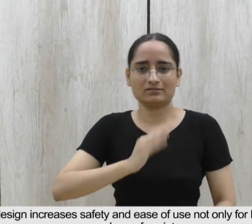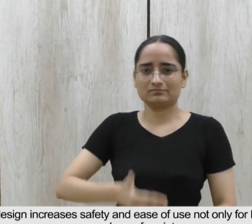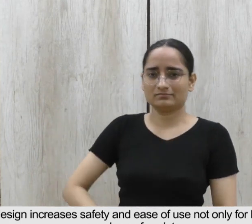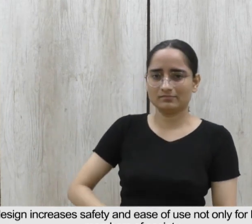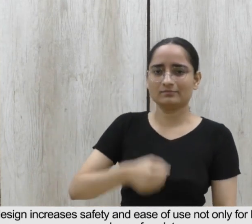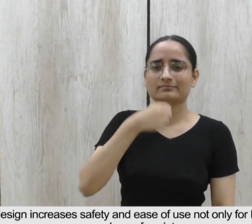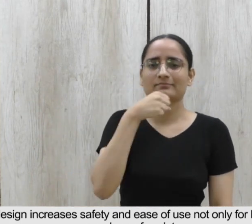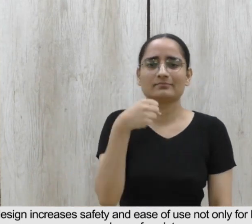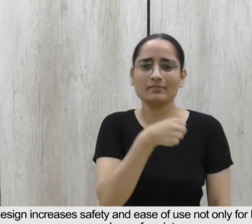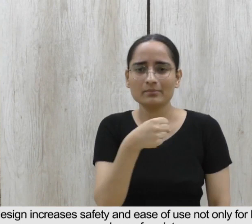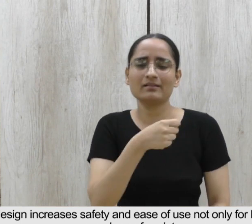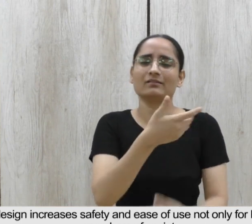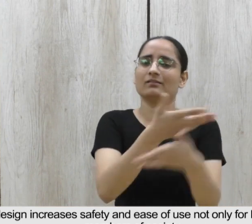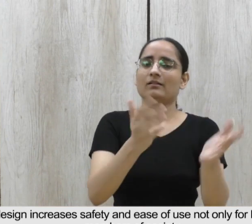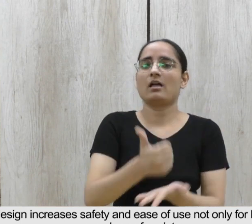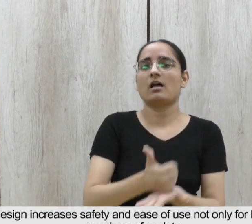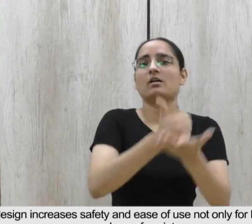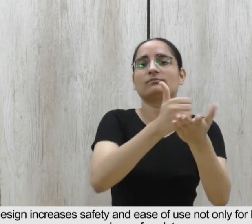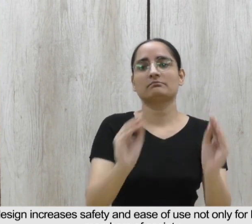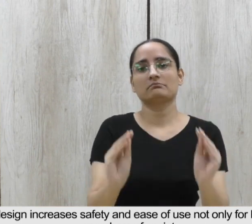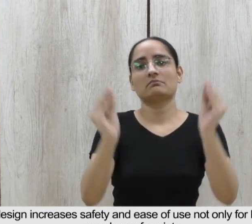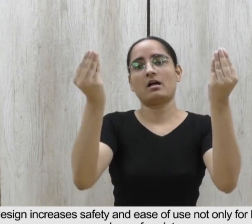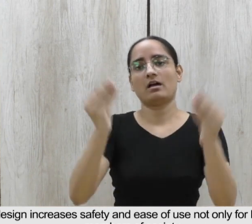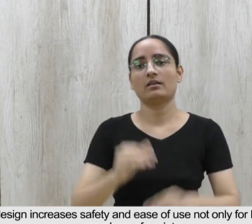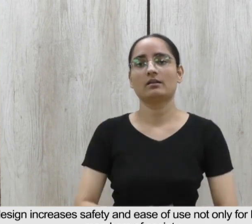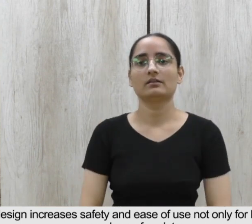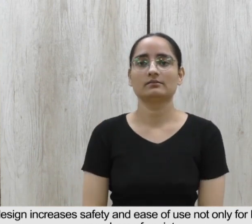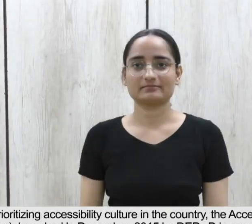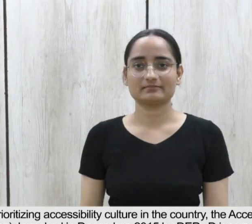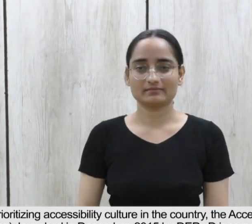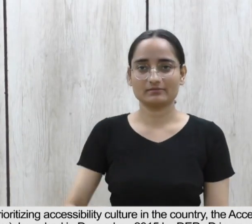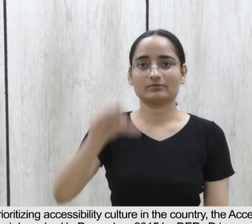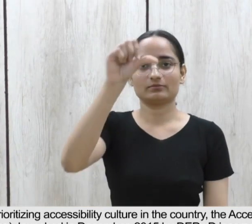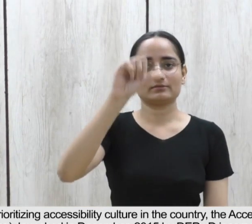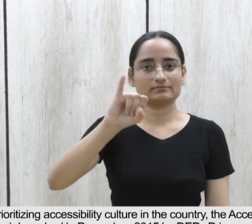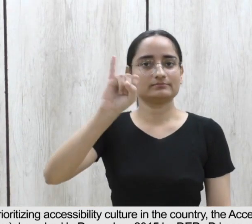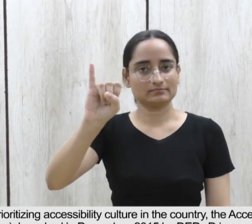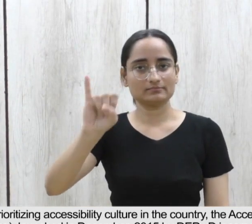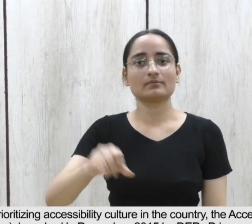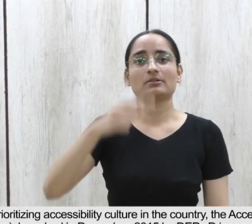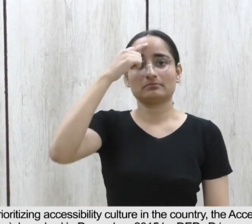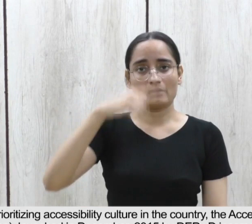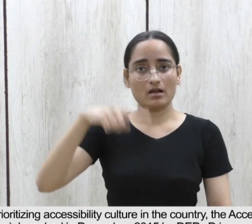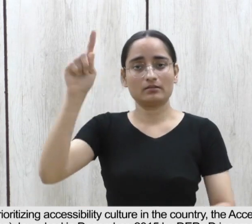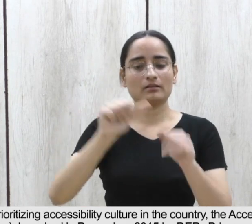PWTs, but also for other members of society. 9.6. With a view to